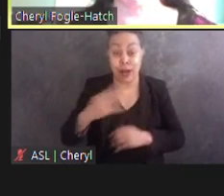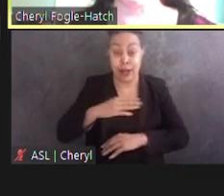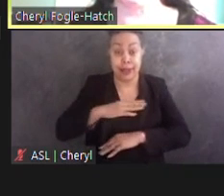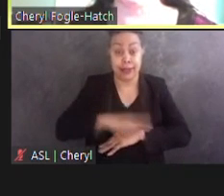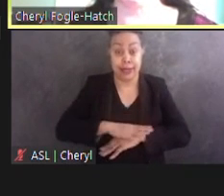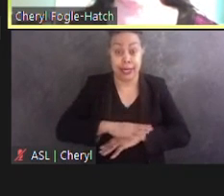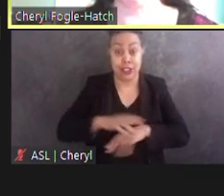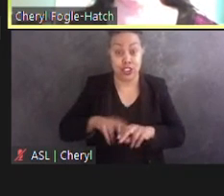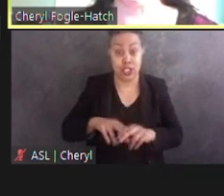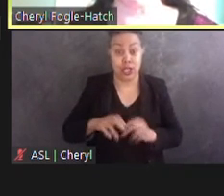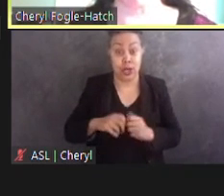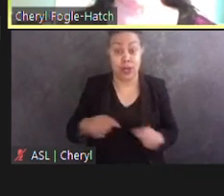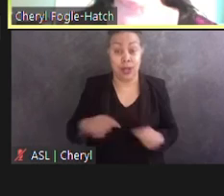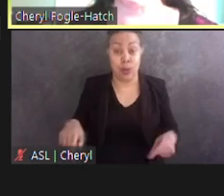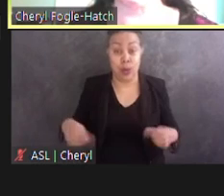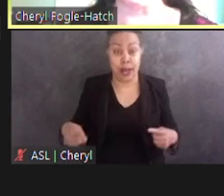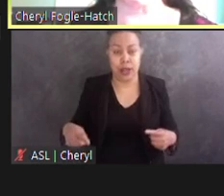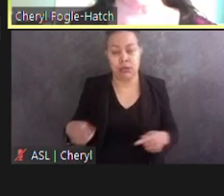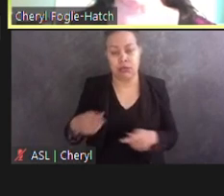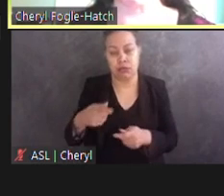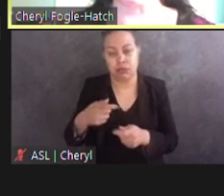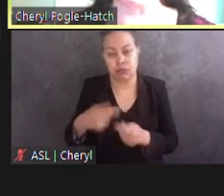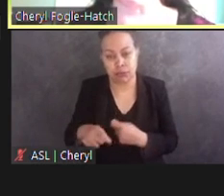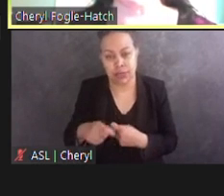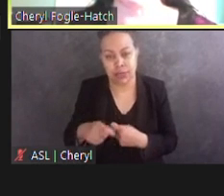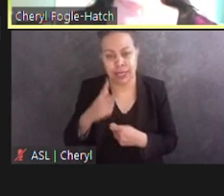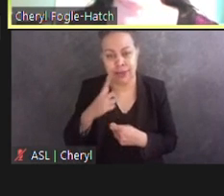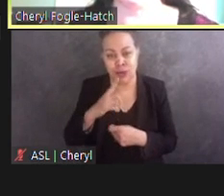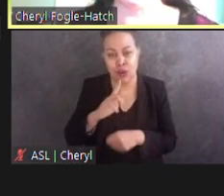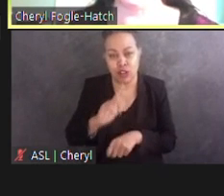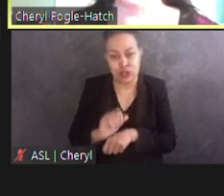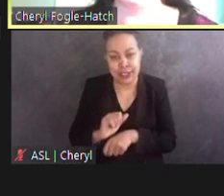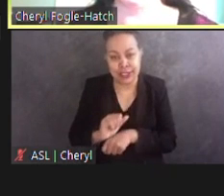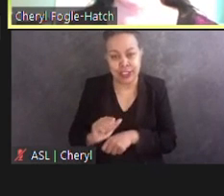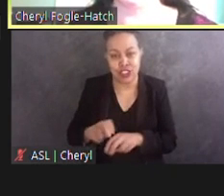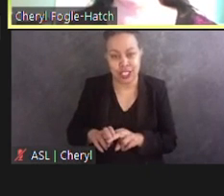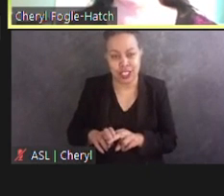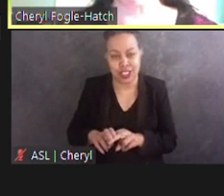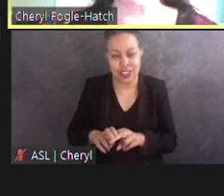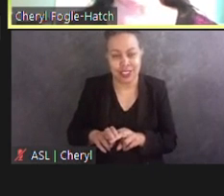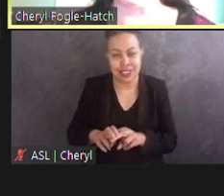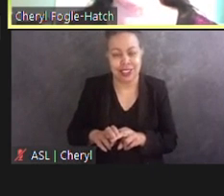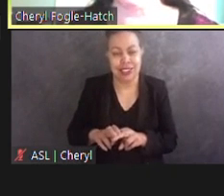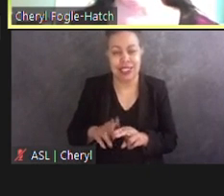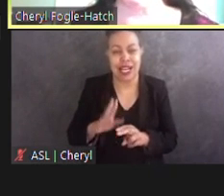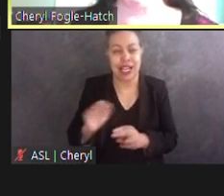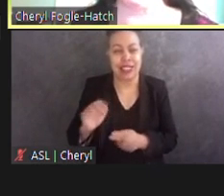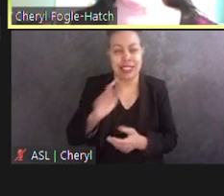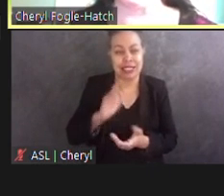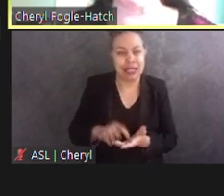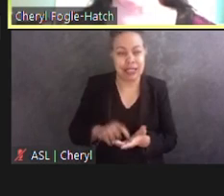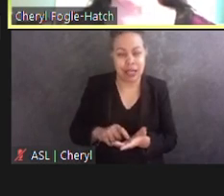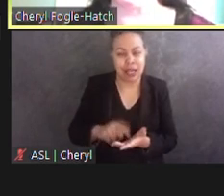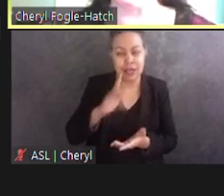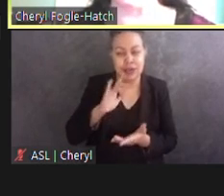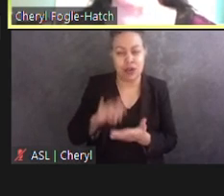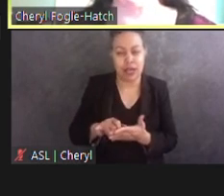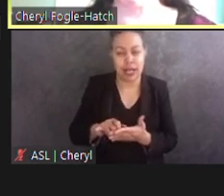substituted for his actual wheelchair. An acknowledgement of this parallel between inaccurate braille